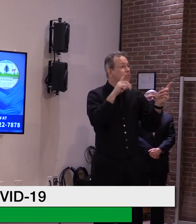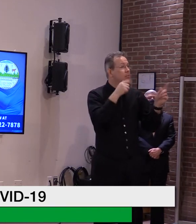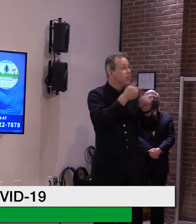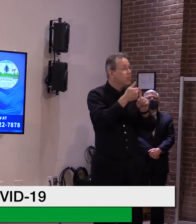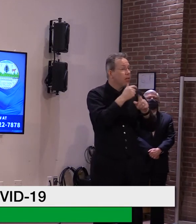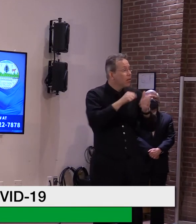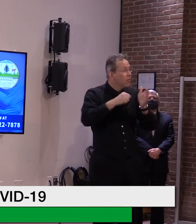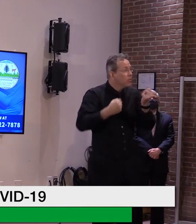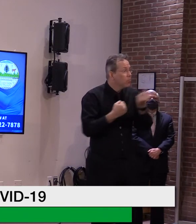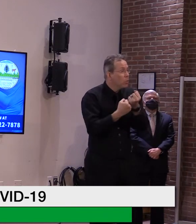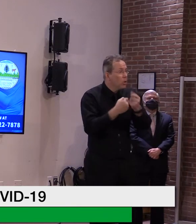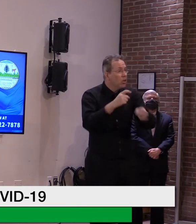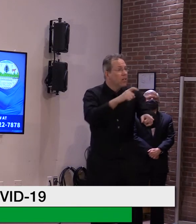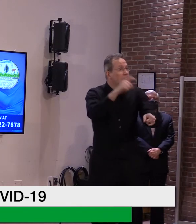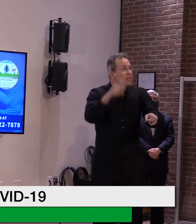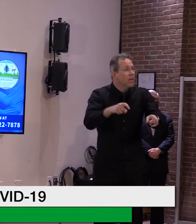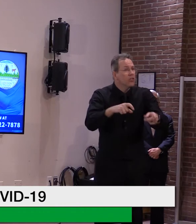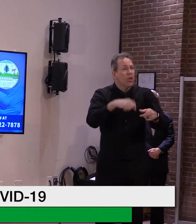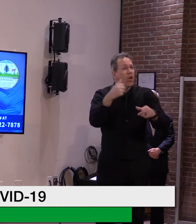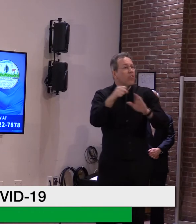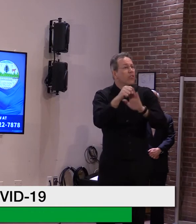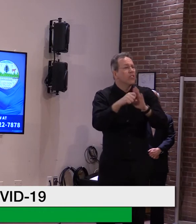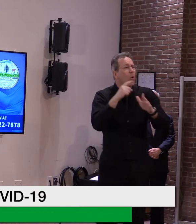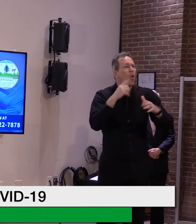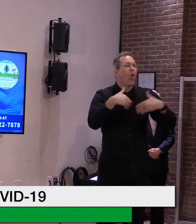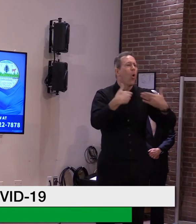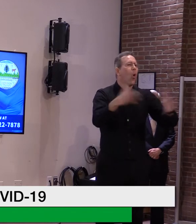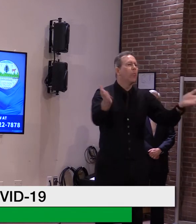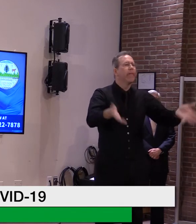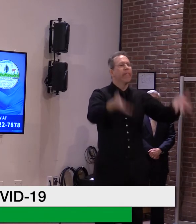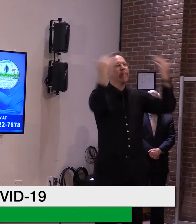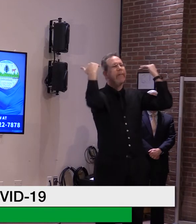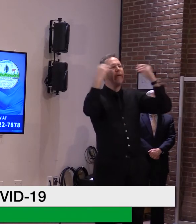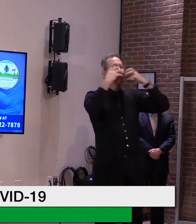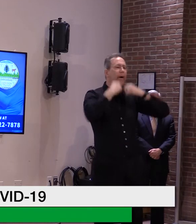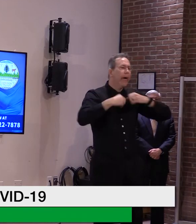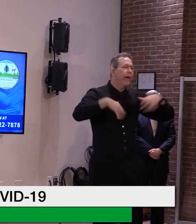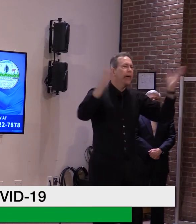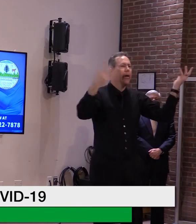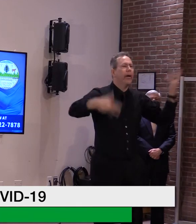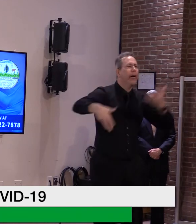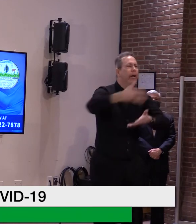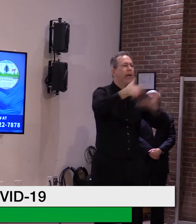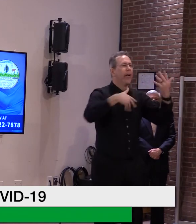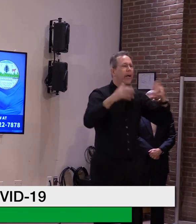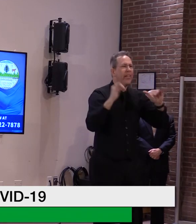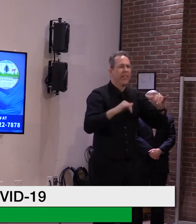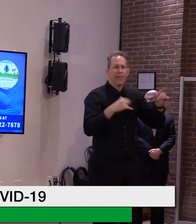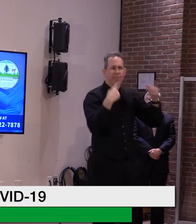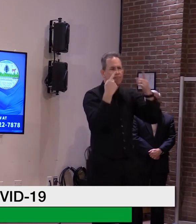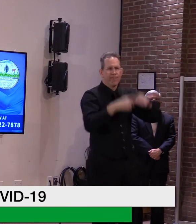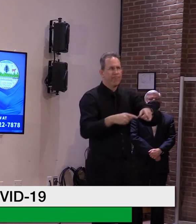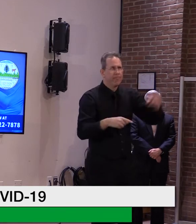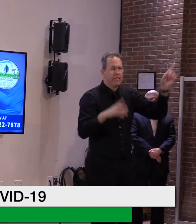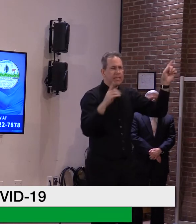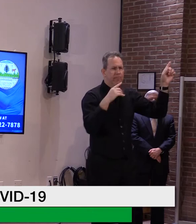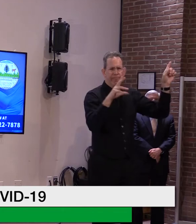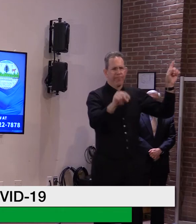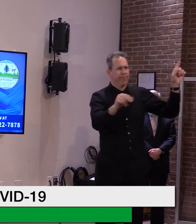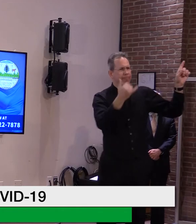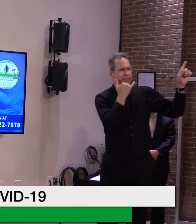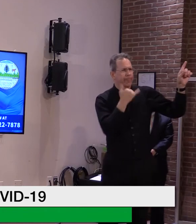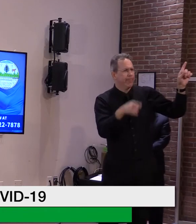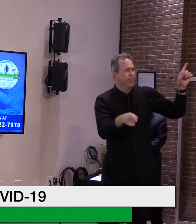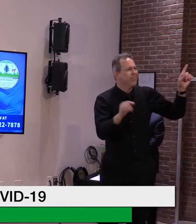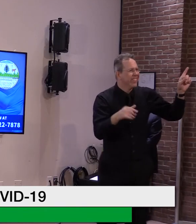was right. So, the cautious and more deliberate approach that they've taken and that we in Vermont have taken, um, respects the fact that